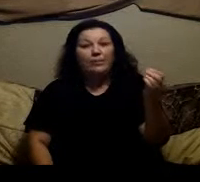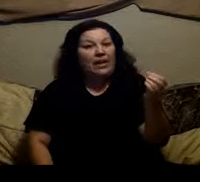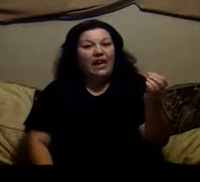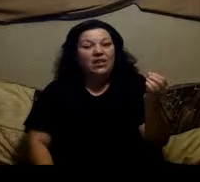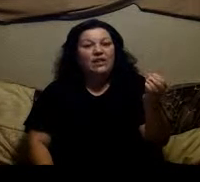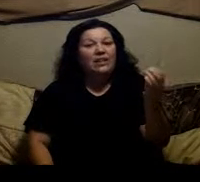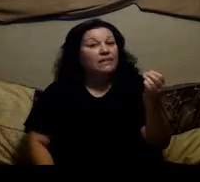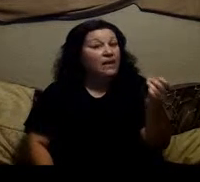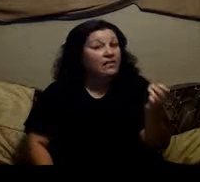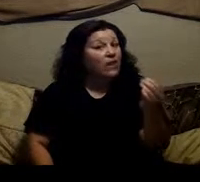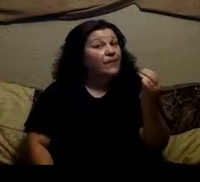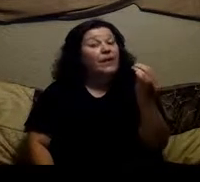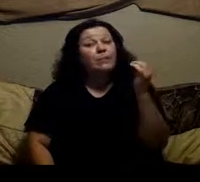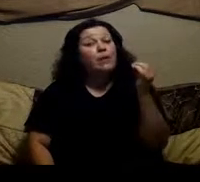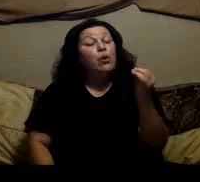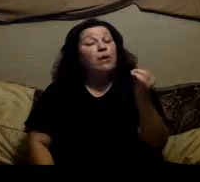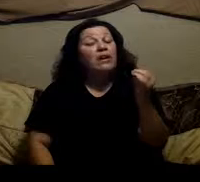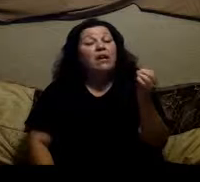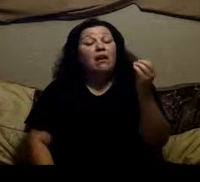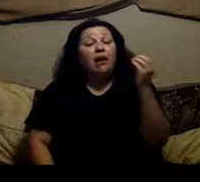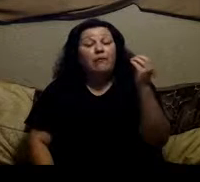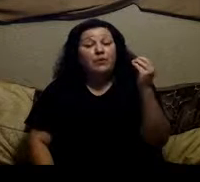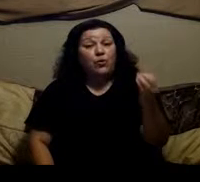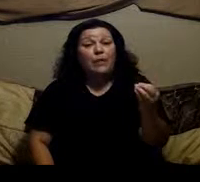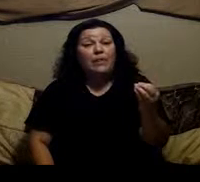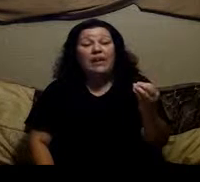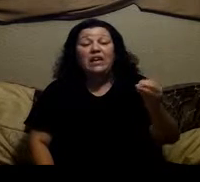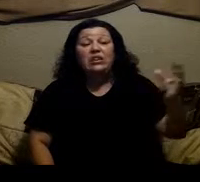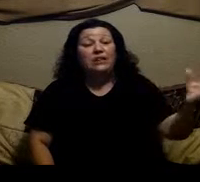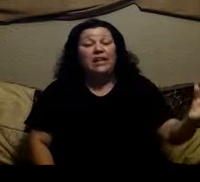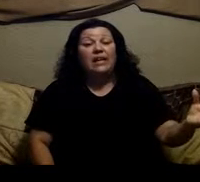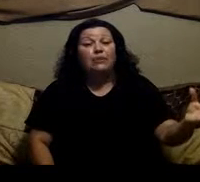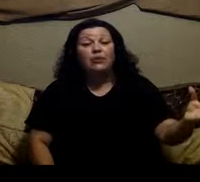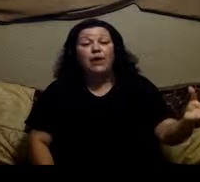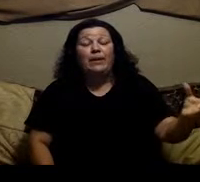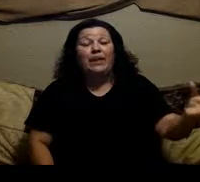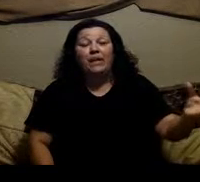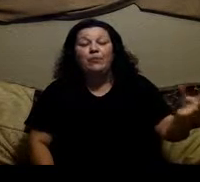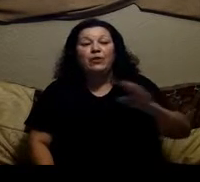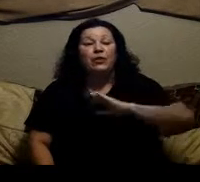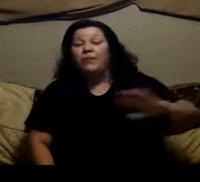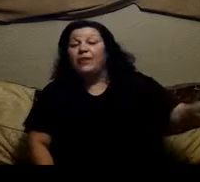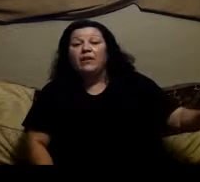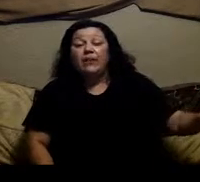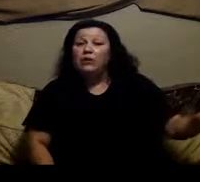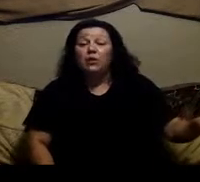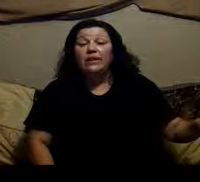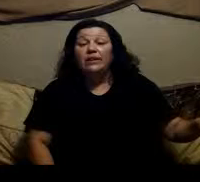and medication And that they saw that they can make more money off prescribing medication than they can prescribing an enema for you They were totally